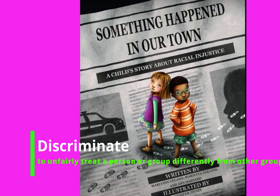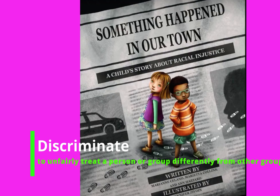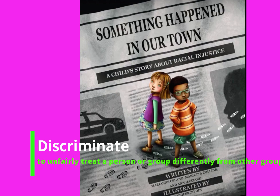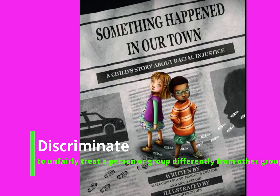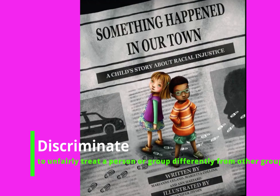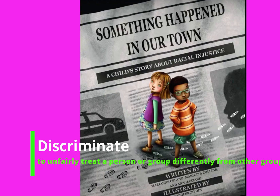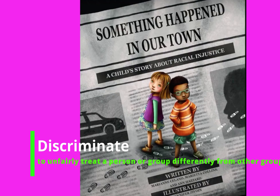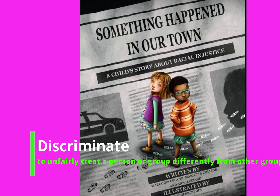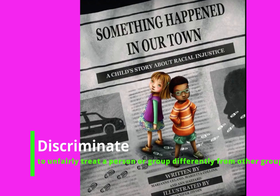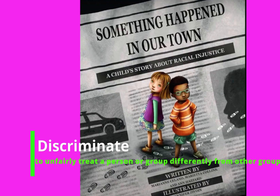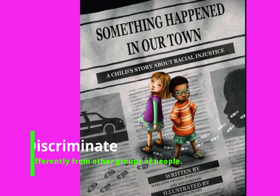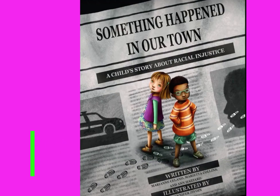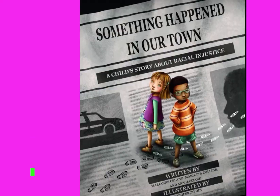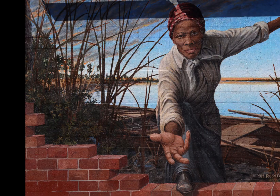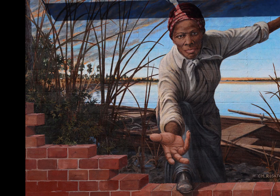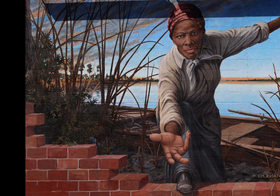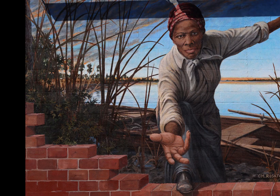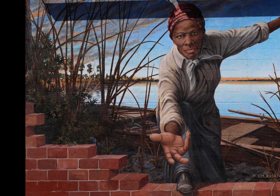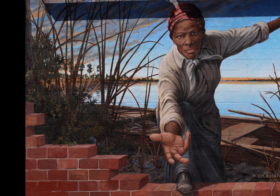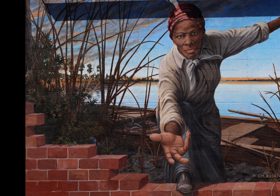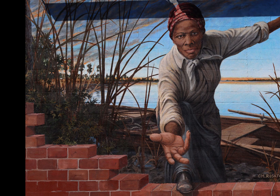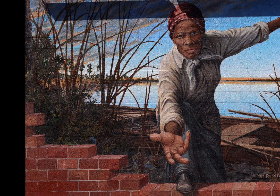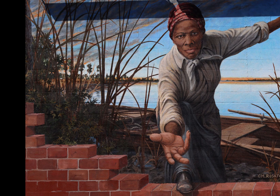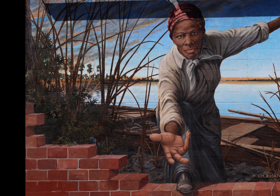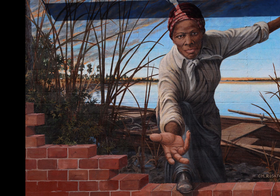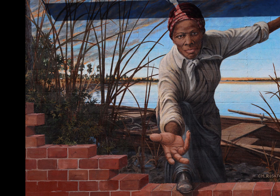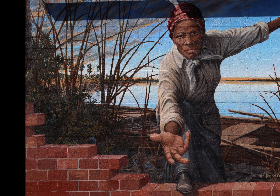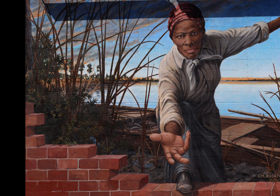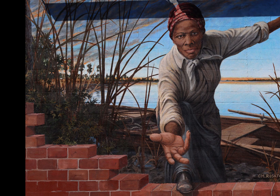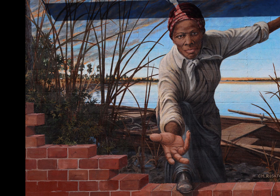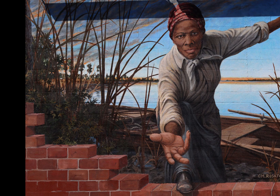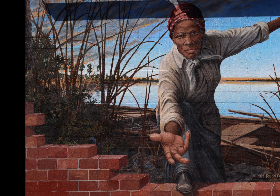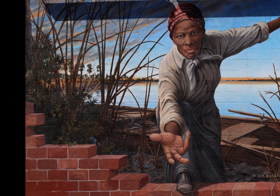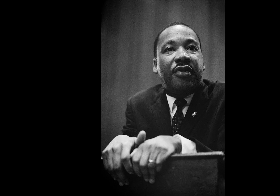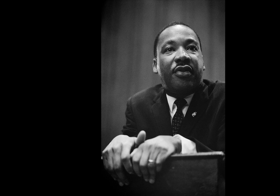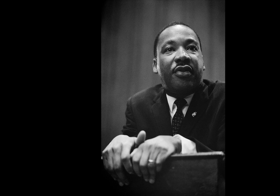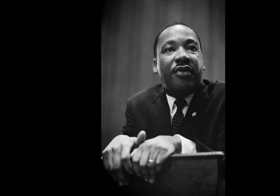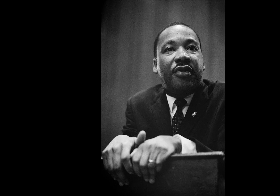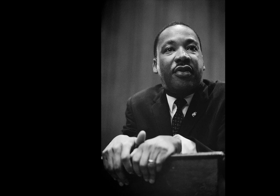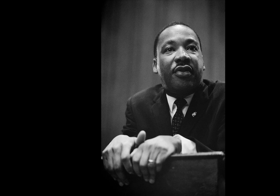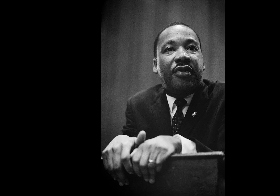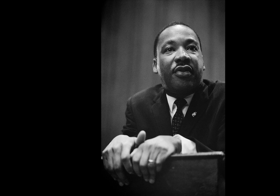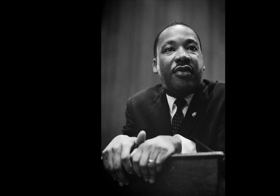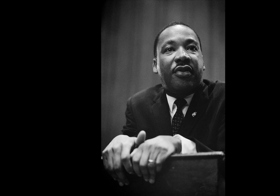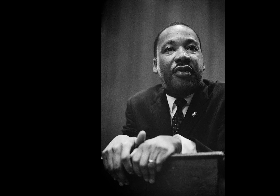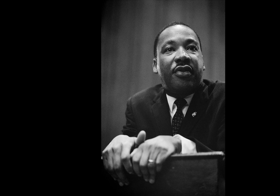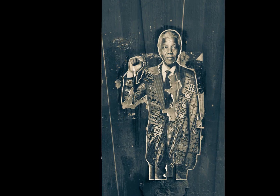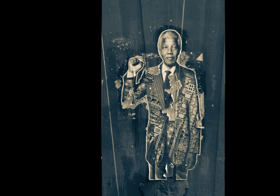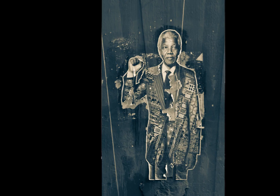of the brave historical figures in black history, like Harriet Tubman, Martin Luther King and Nelson Mandela.